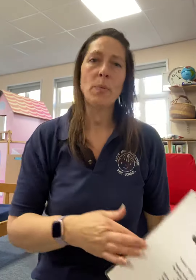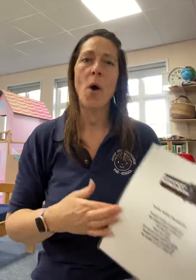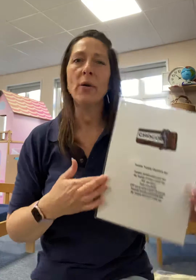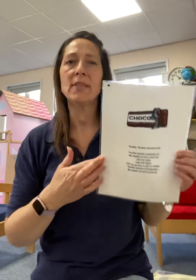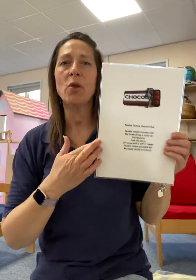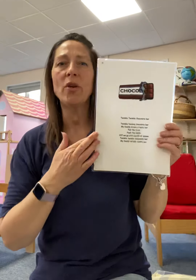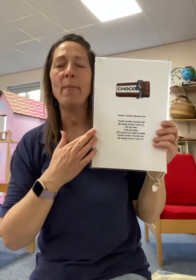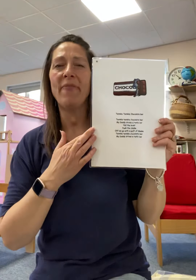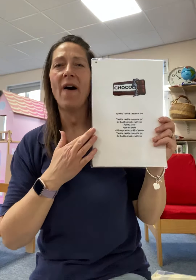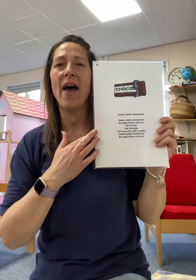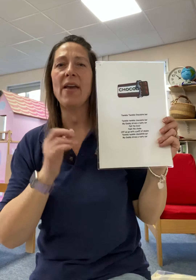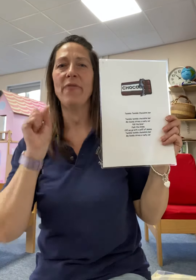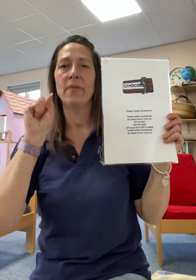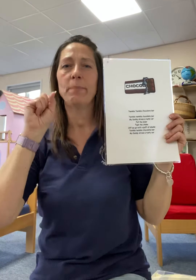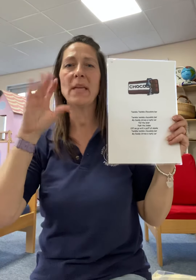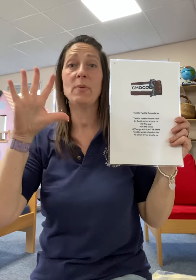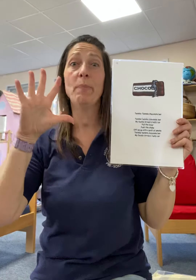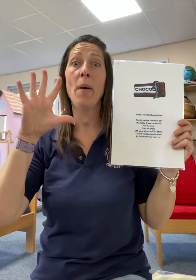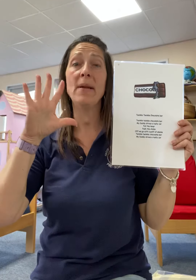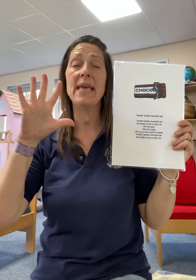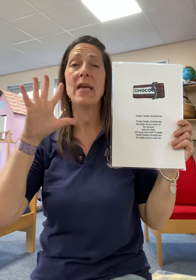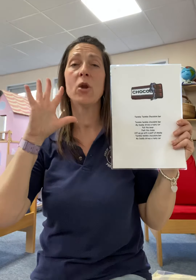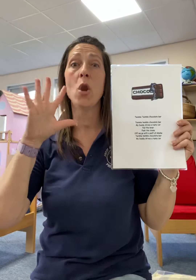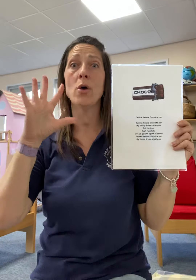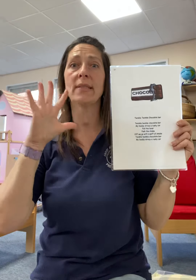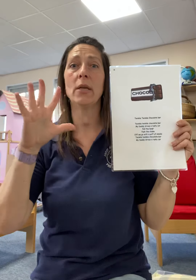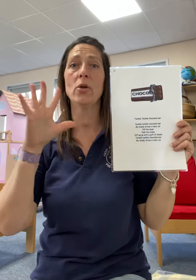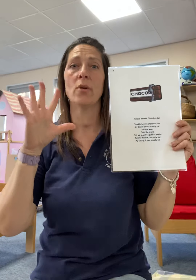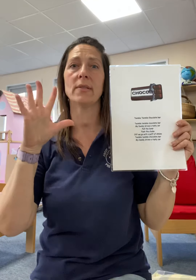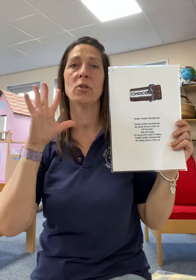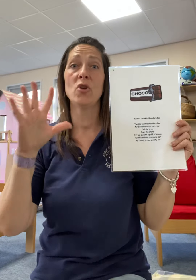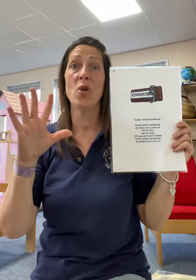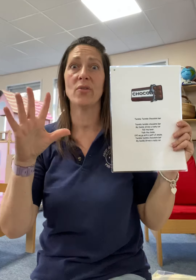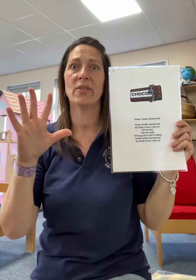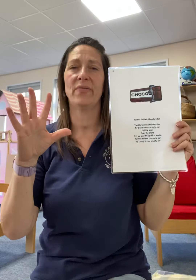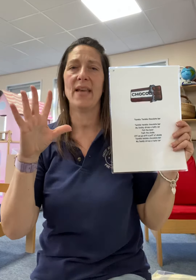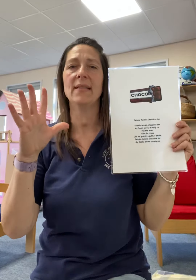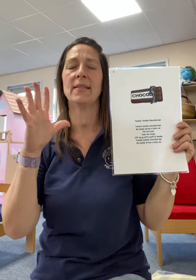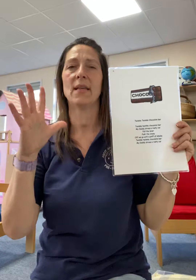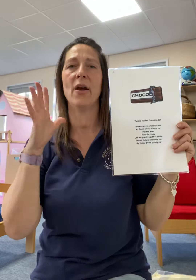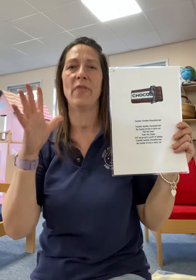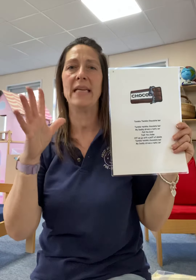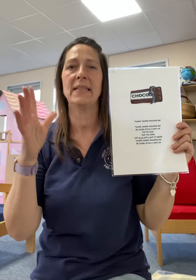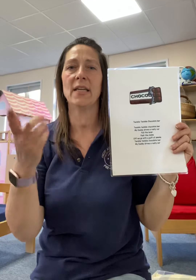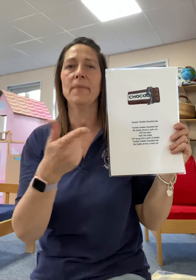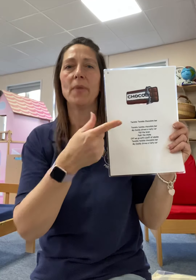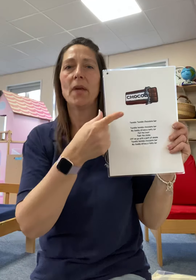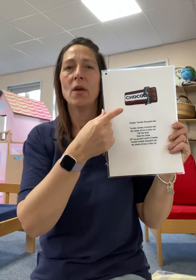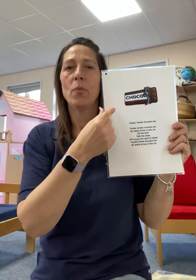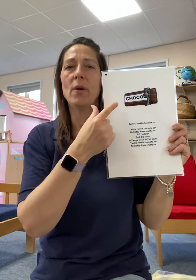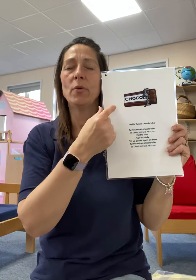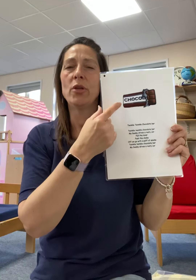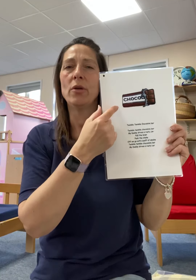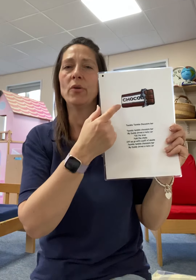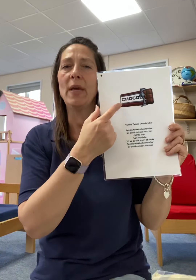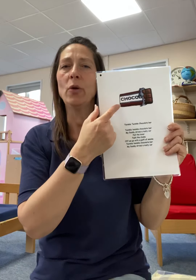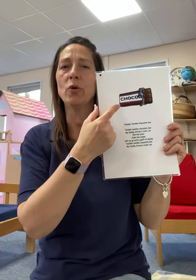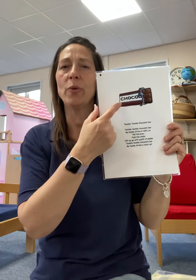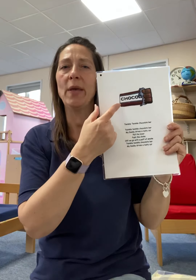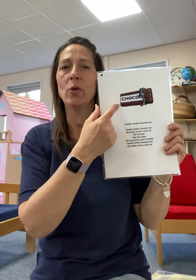one. Song number five. Because we've probably eaten lots and lots of this over Easter. We will do twinkle twinkle